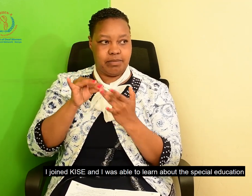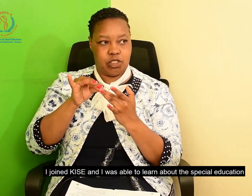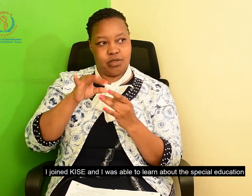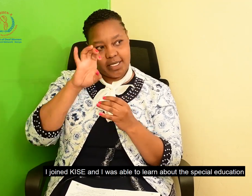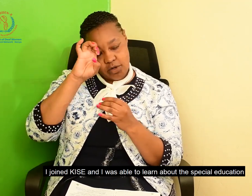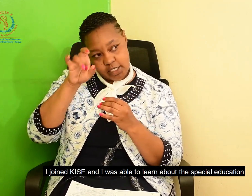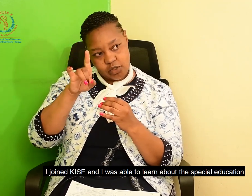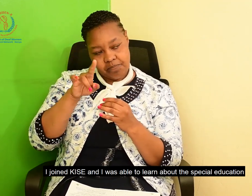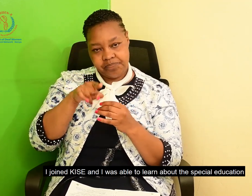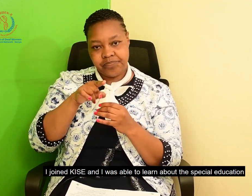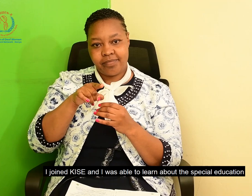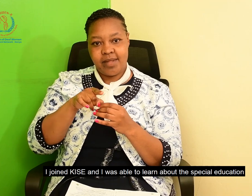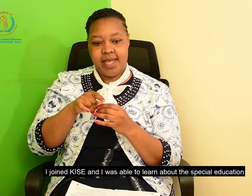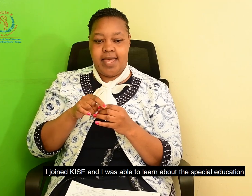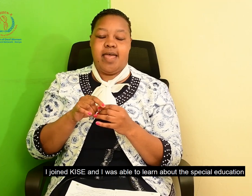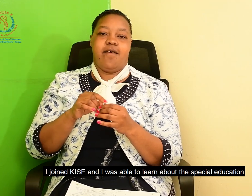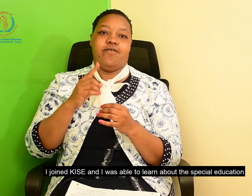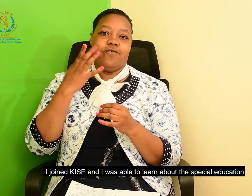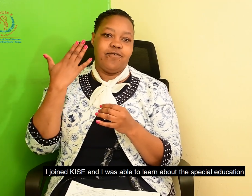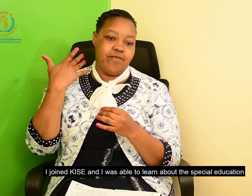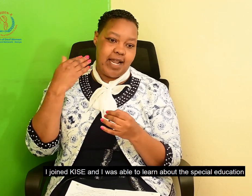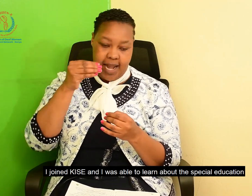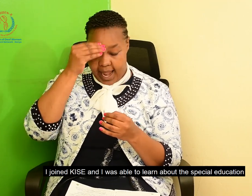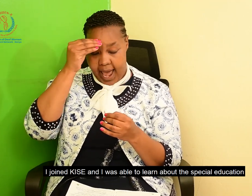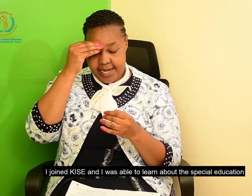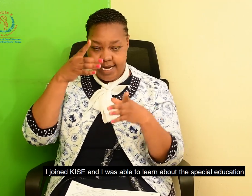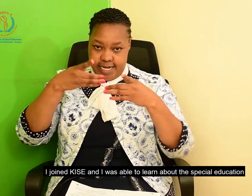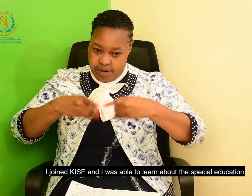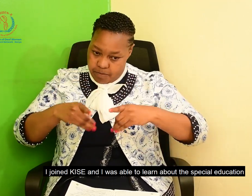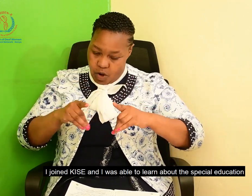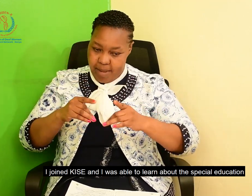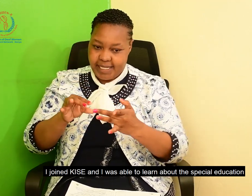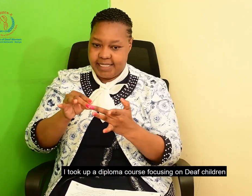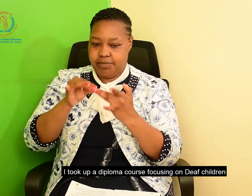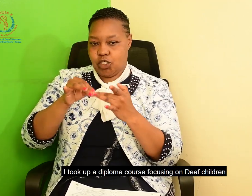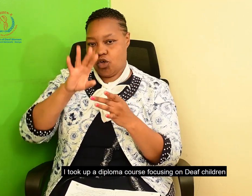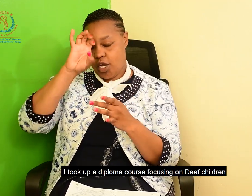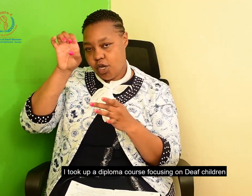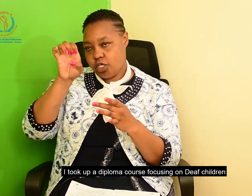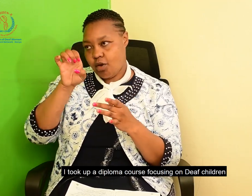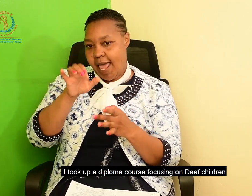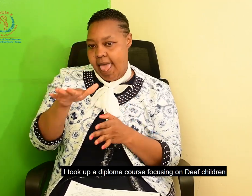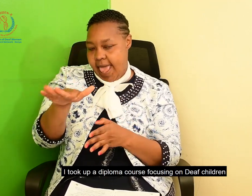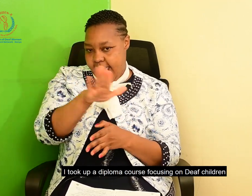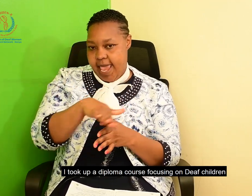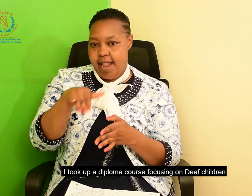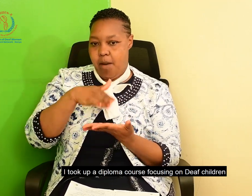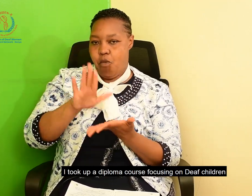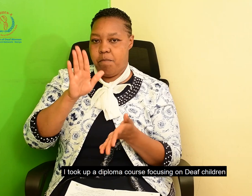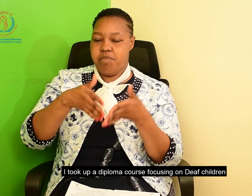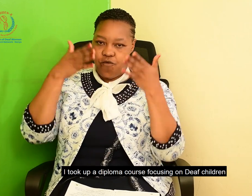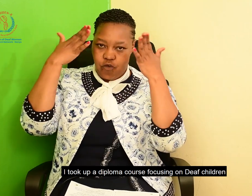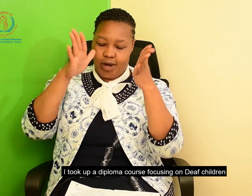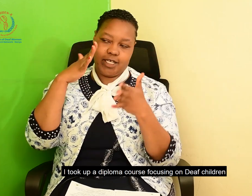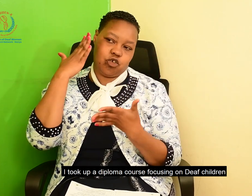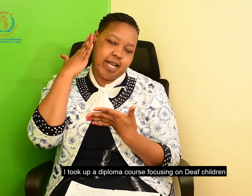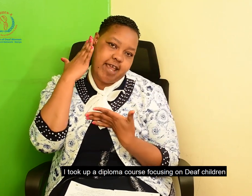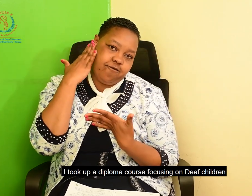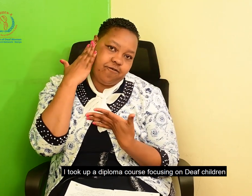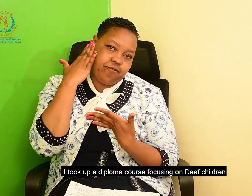was able to learn special education. I took up a diploma course in the mainly focus